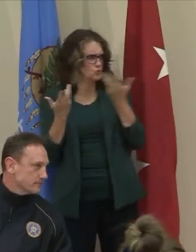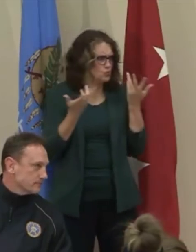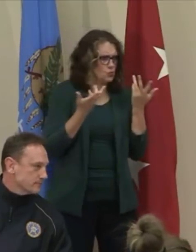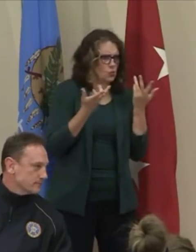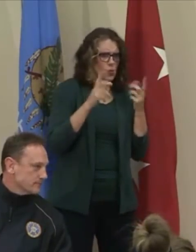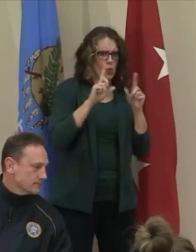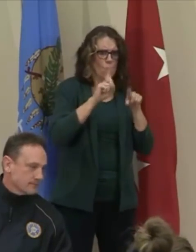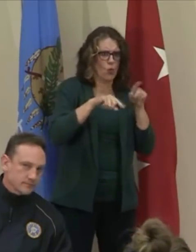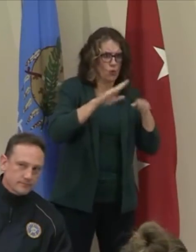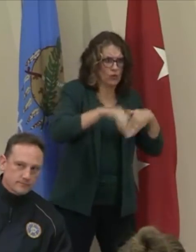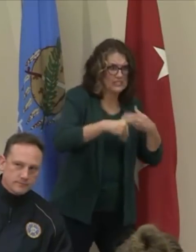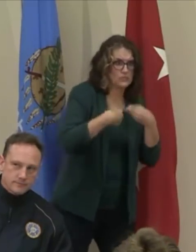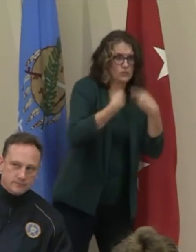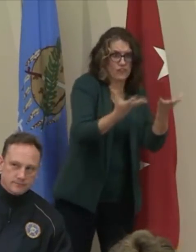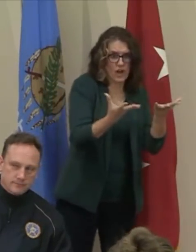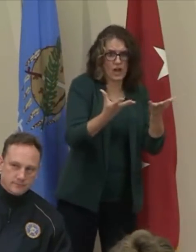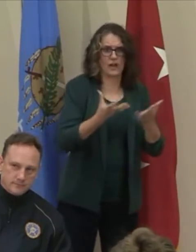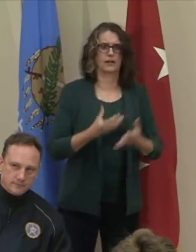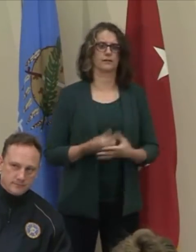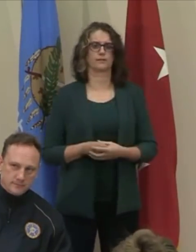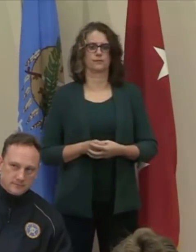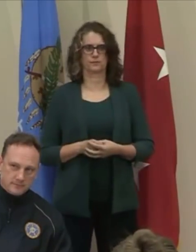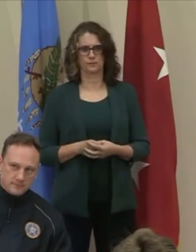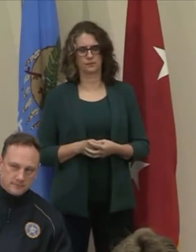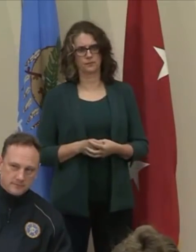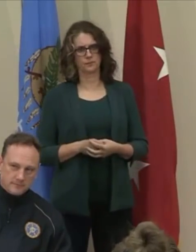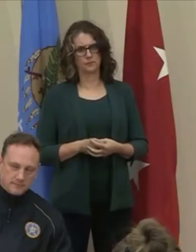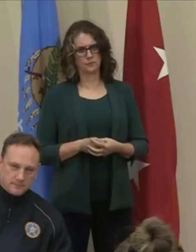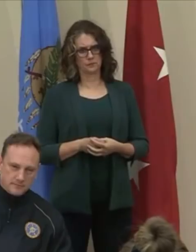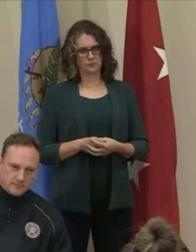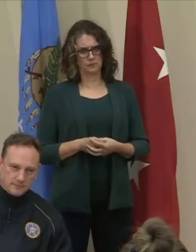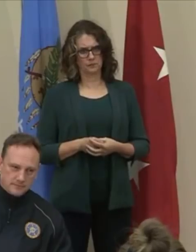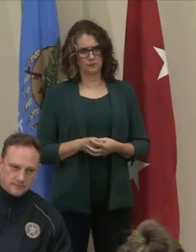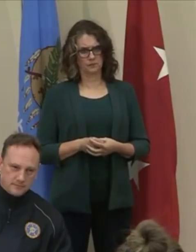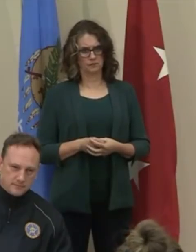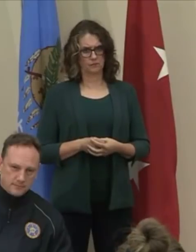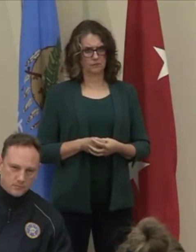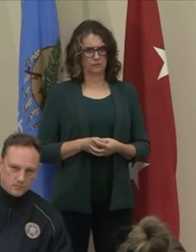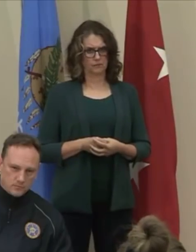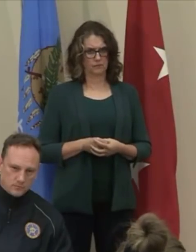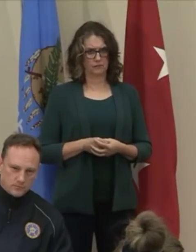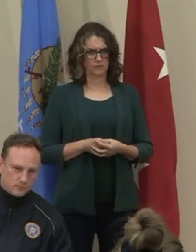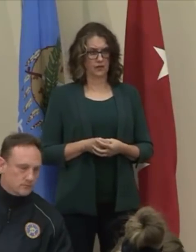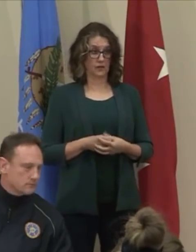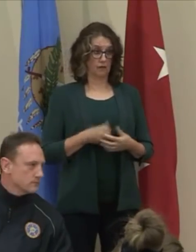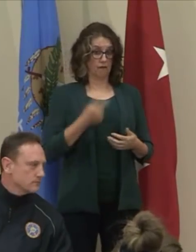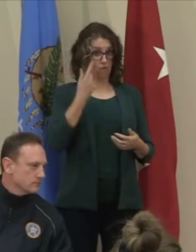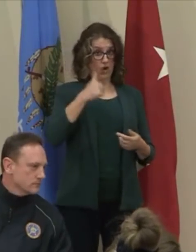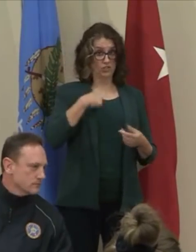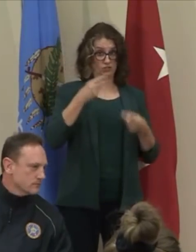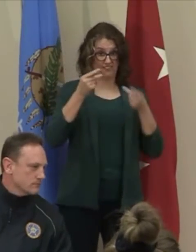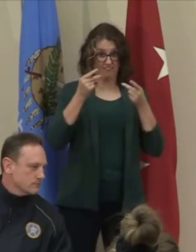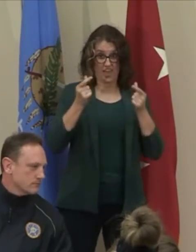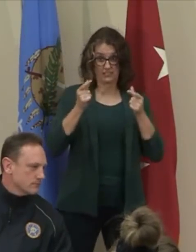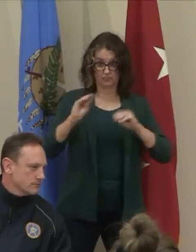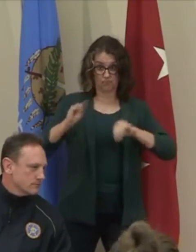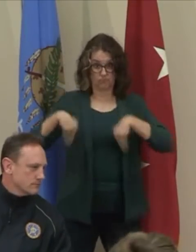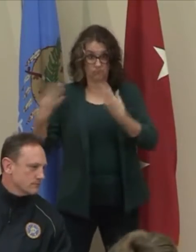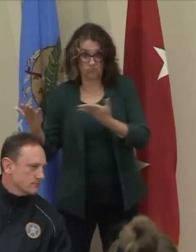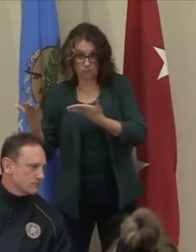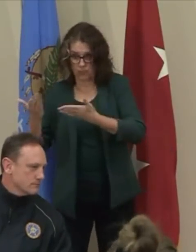of Oklahomans. In order for us to have an appropriate response to the COVID-19 pandemic,